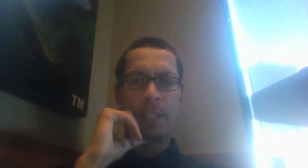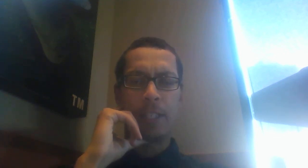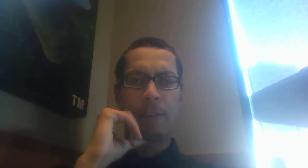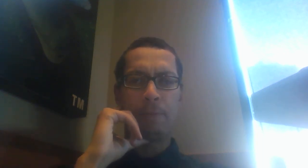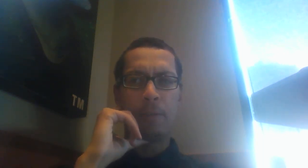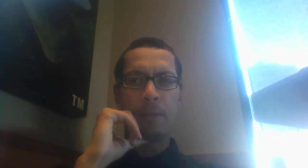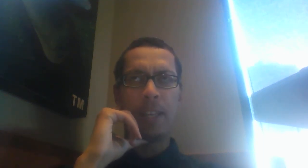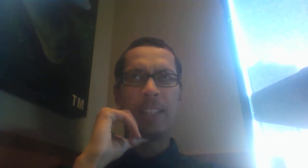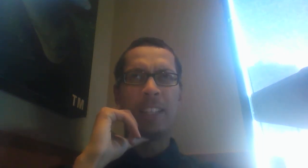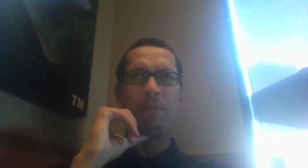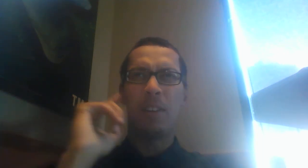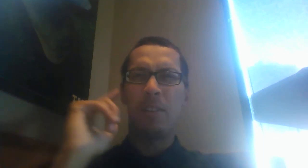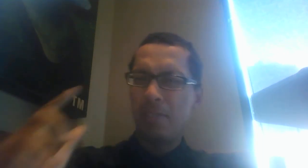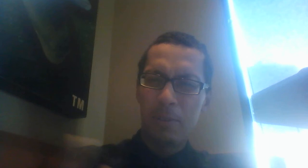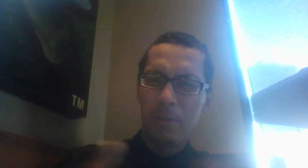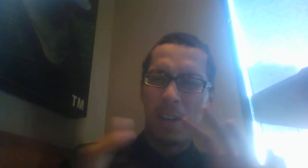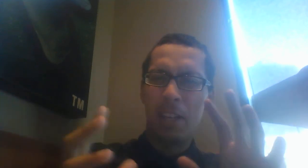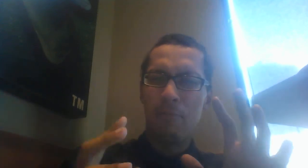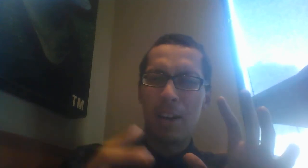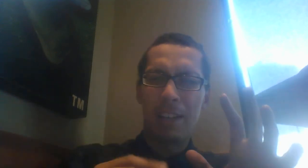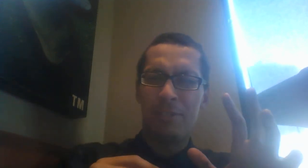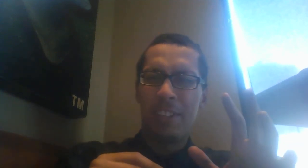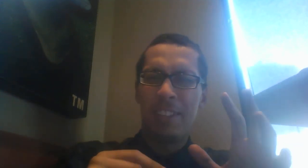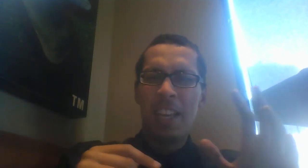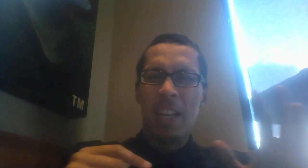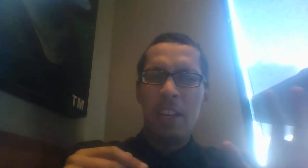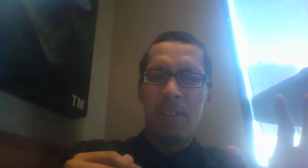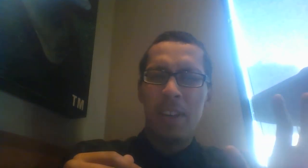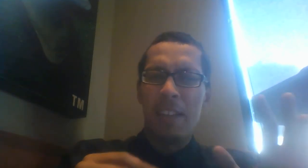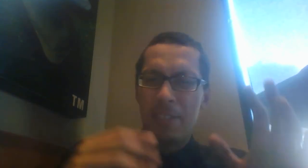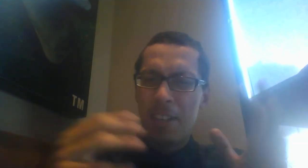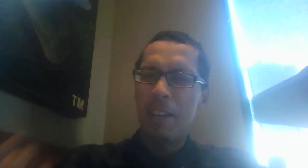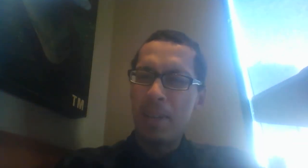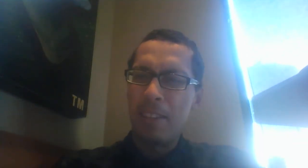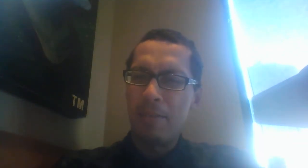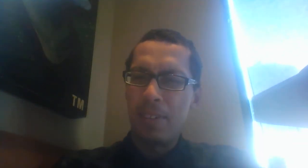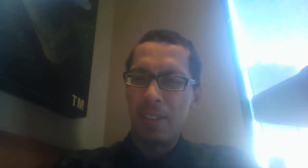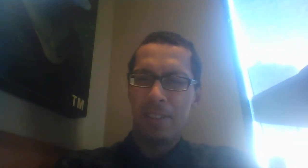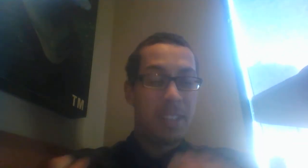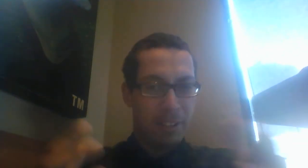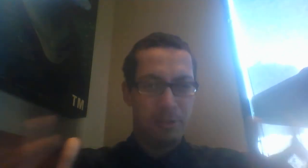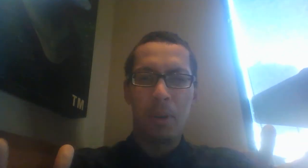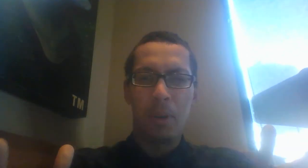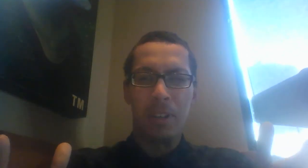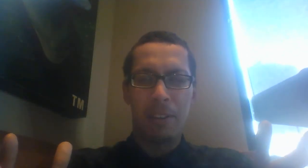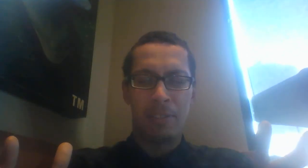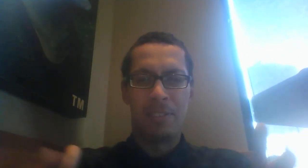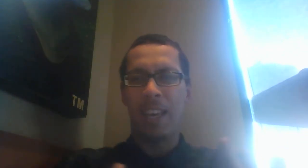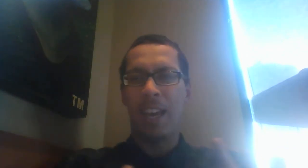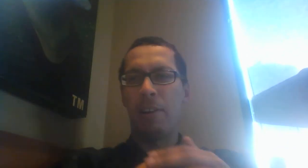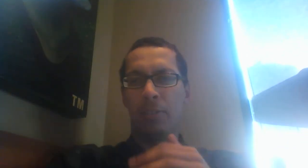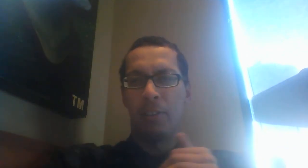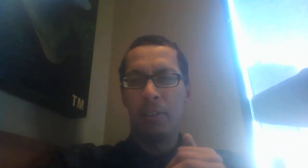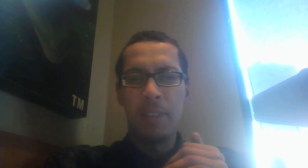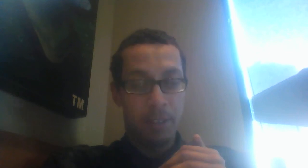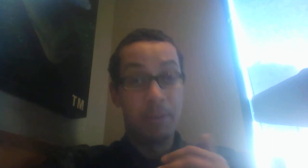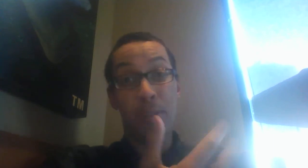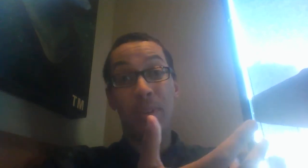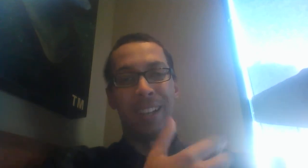Uh, I thought the ending felt fairly rushed and you think he's gonna be the villain, you know, Domhnall Grayson's character, which is Brennan